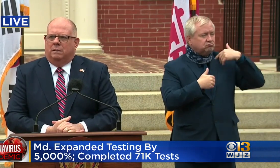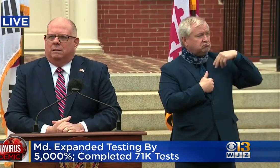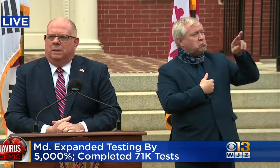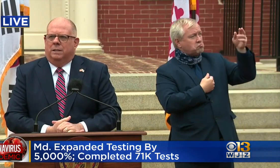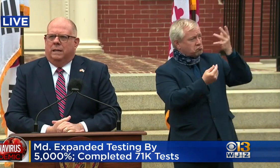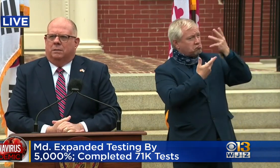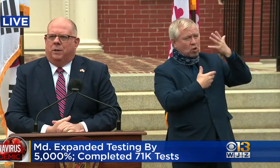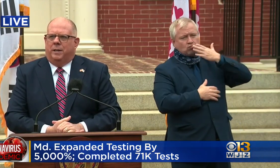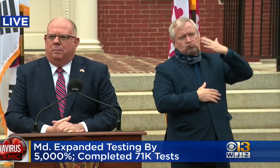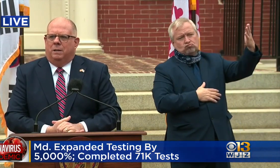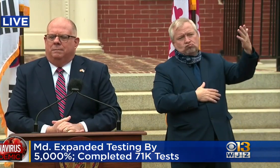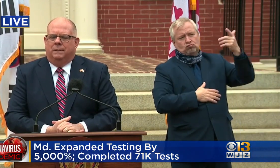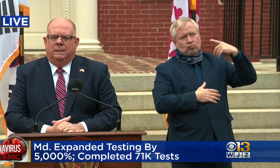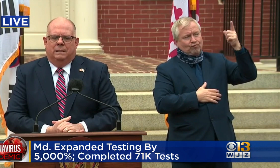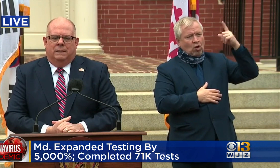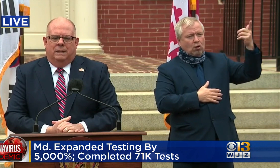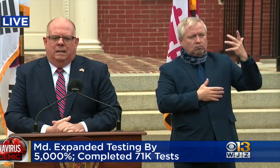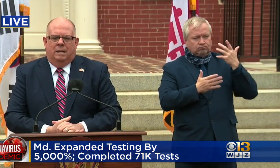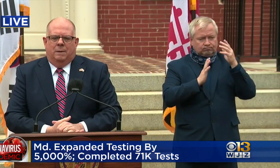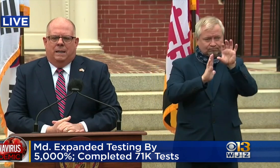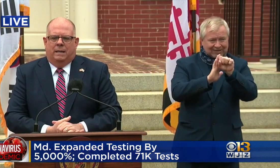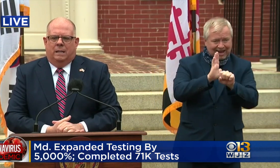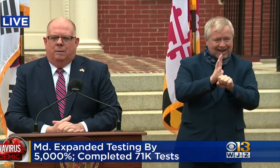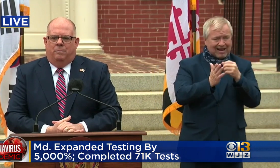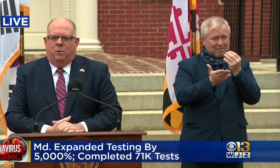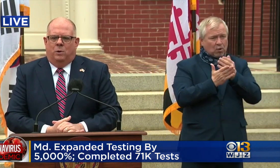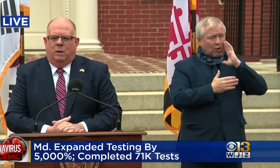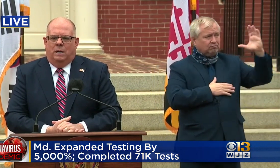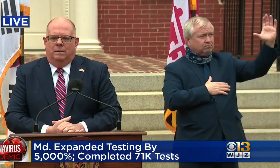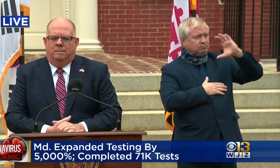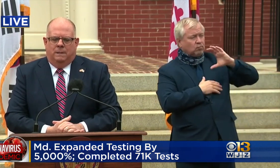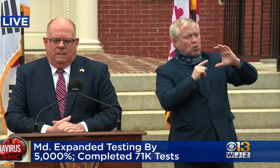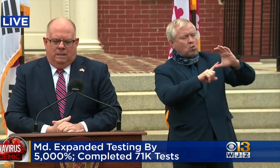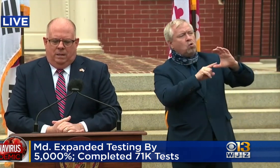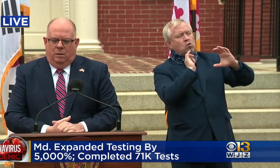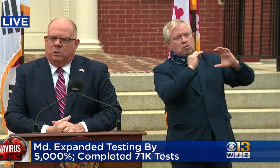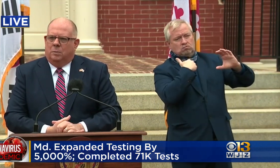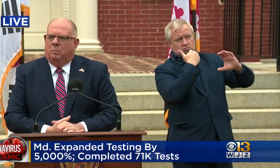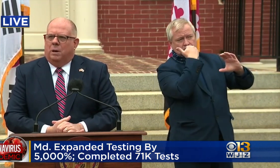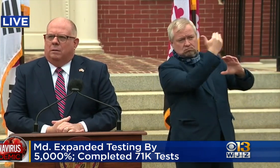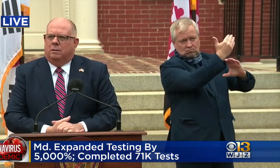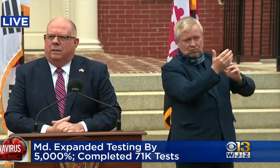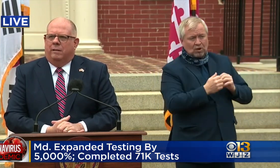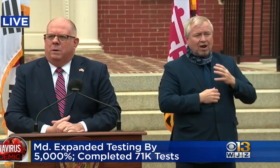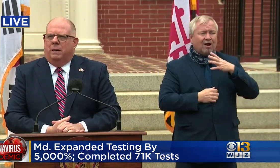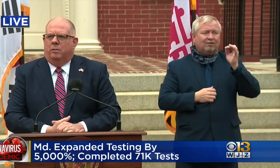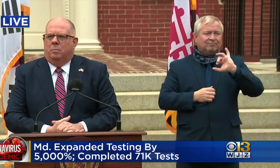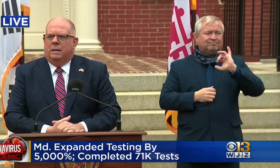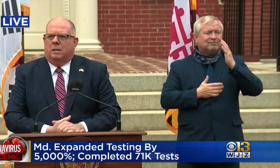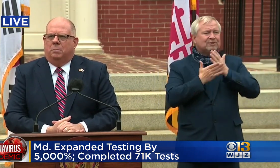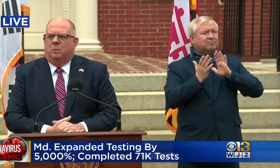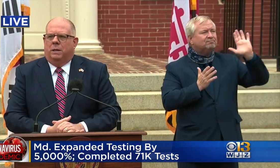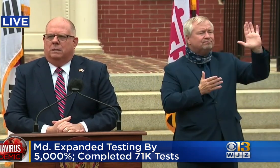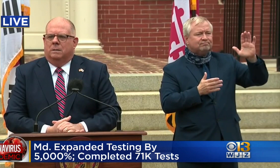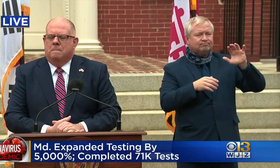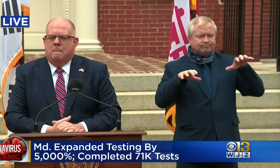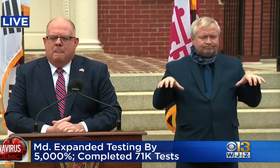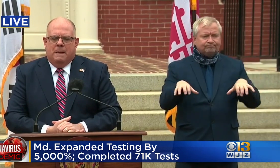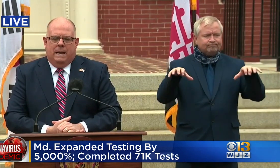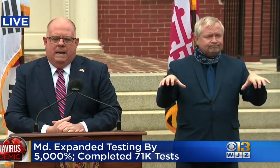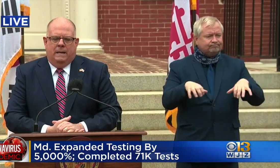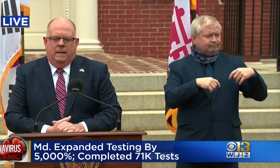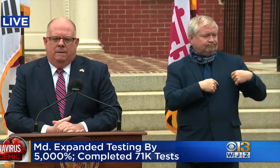support the states in the next funding bill. Um, I thank them for, uh, you know, some of the progress that they've made over the past couple of weeks.